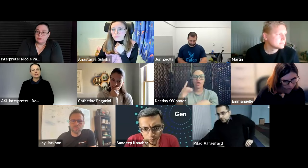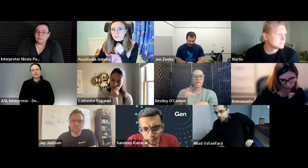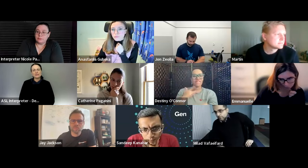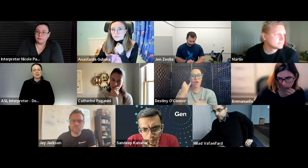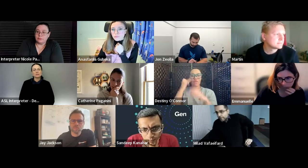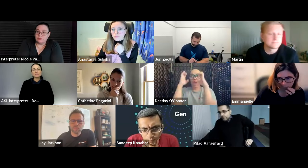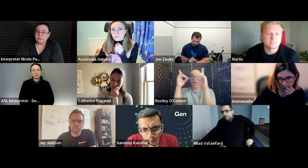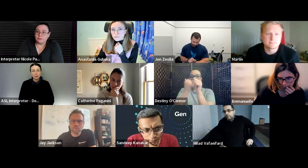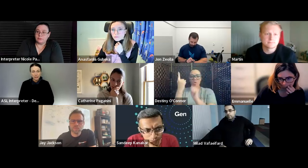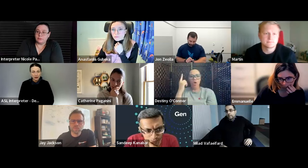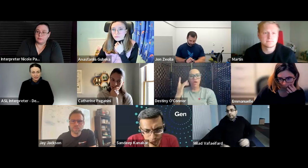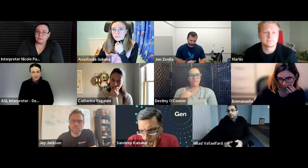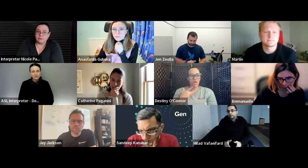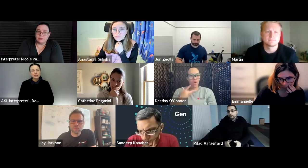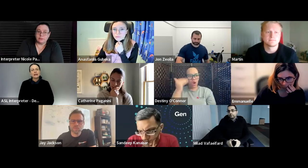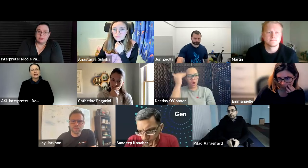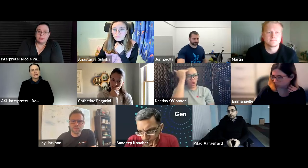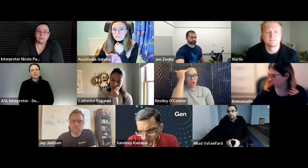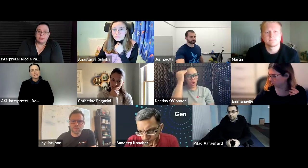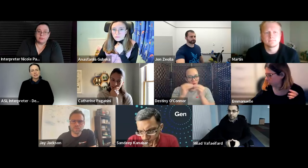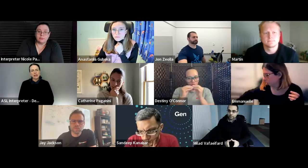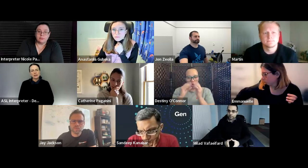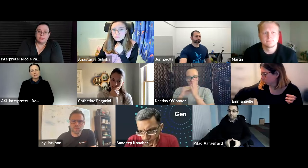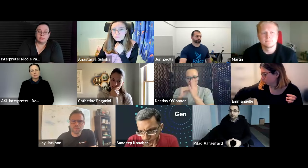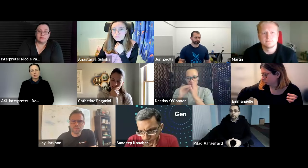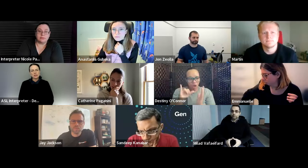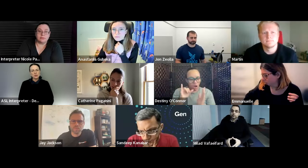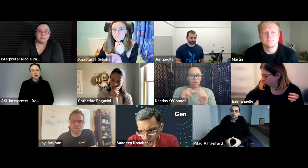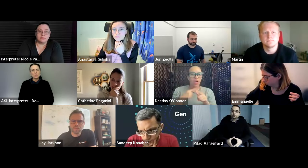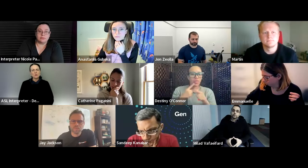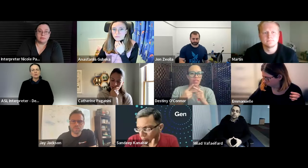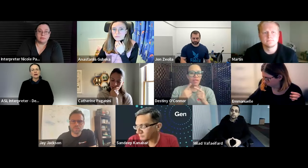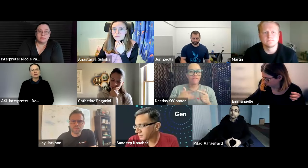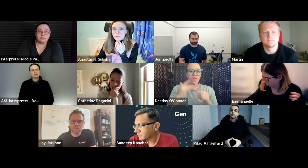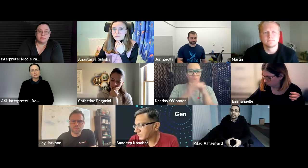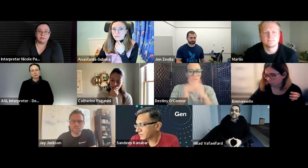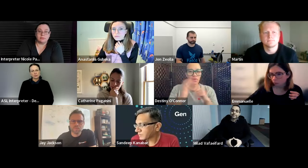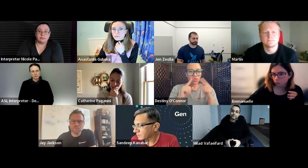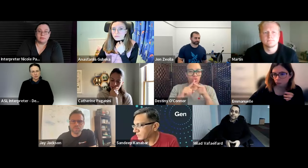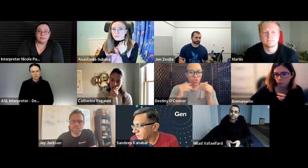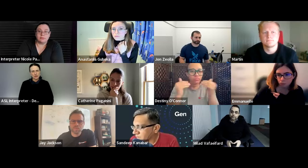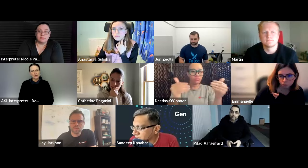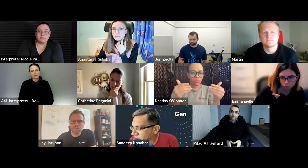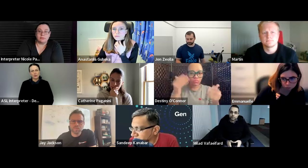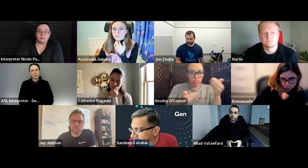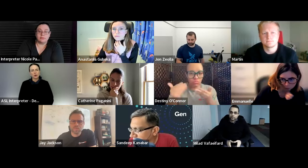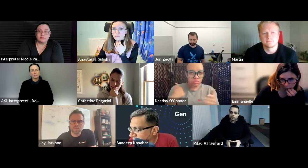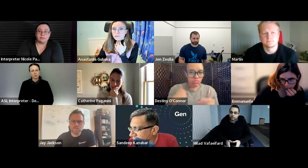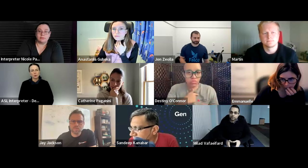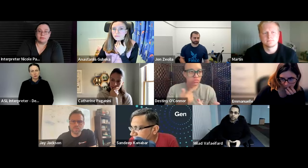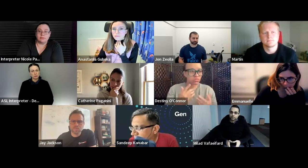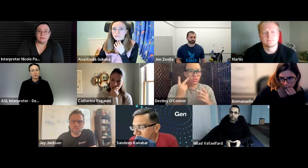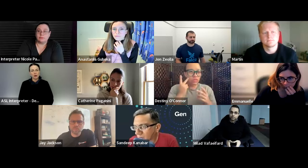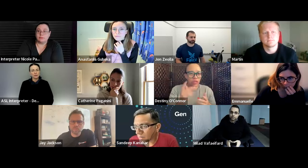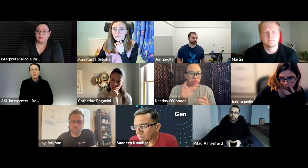and give them some visibility on it and educate them so they can know that there are resources there and they can feel more